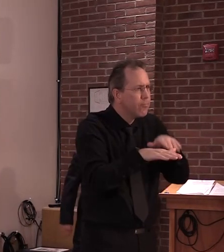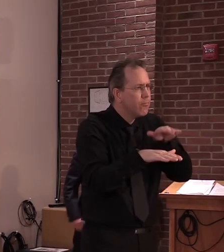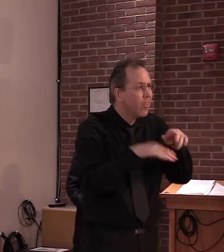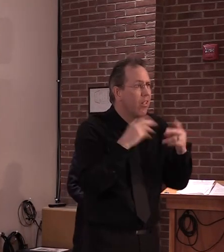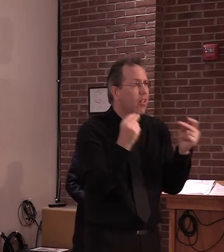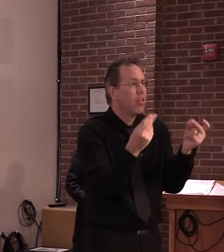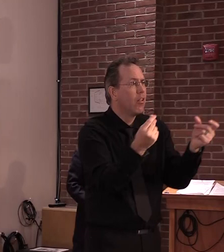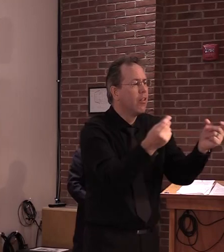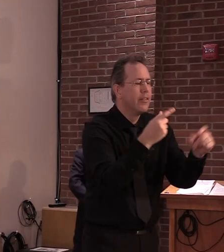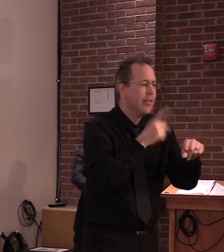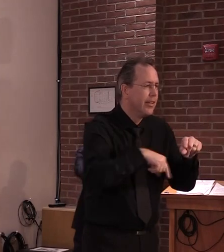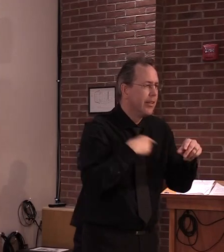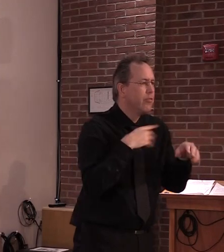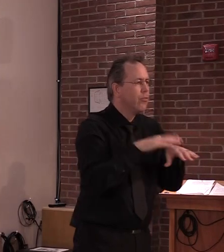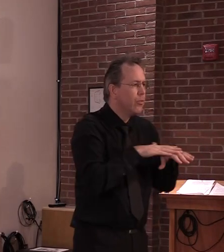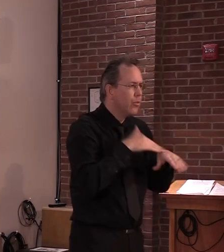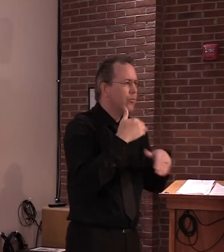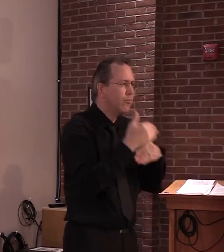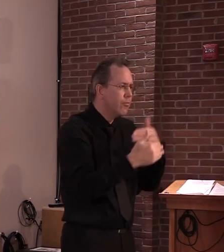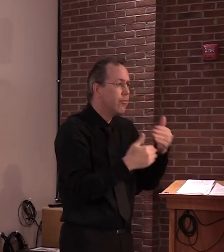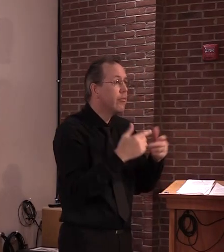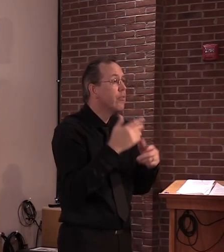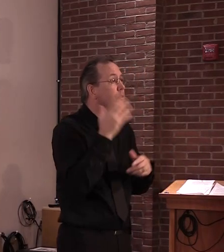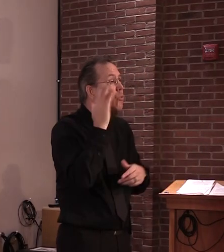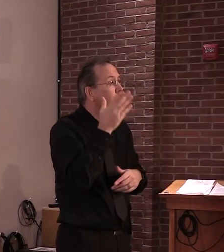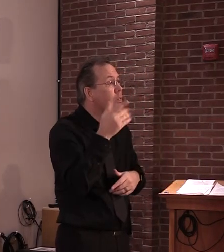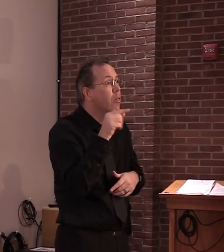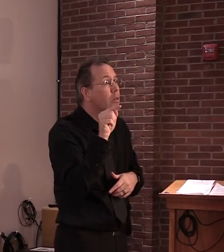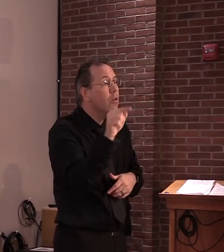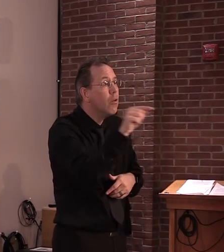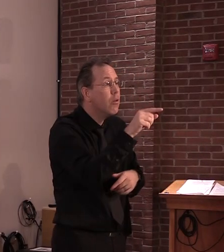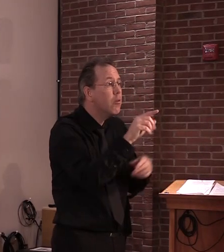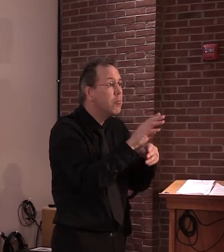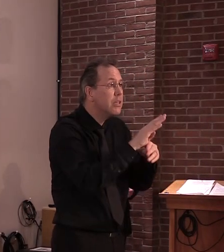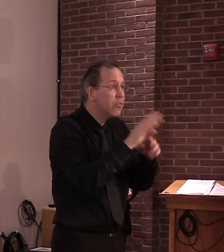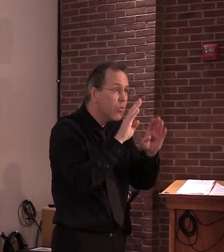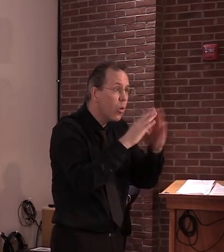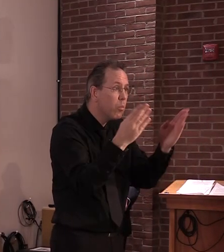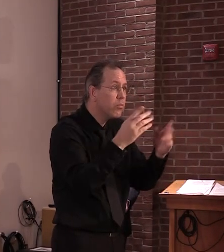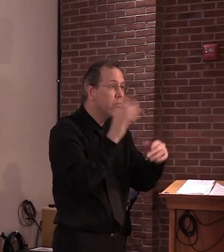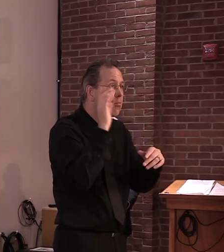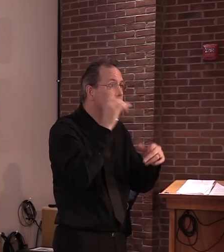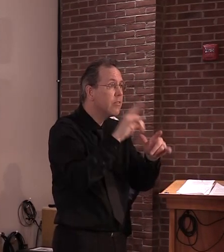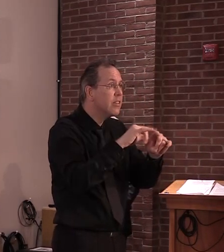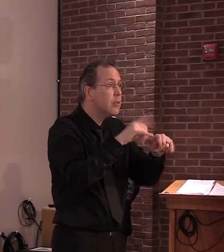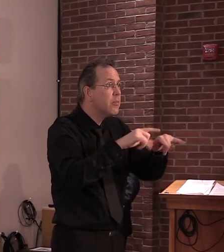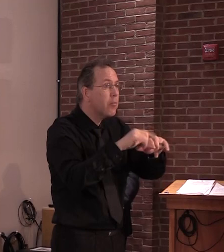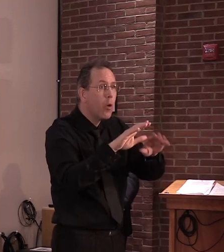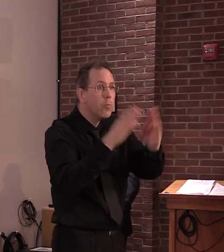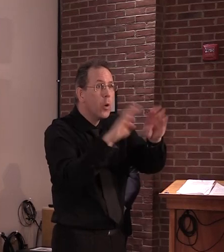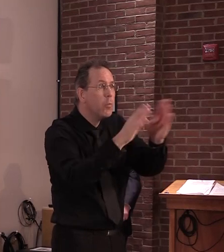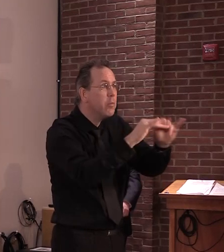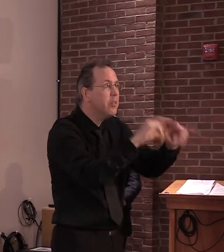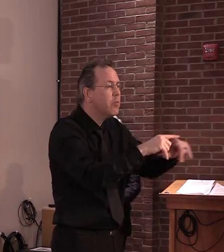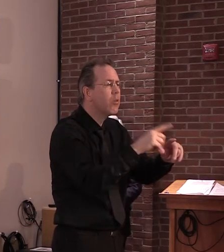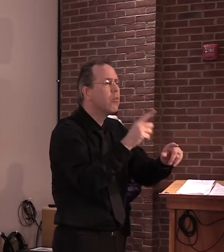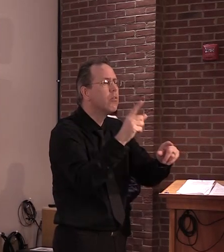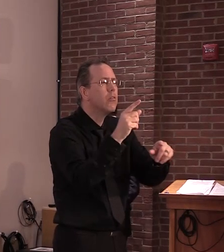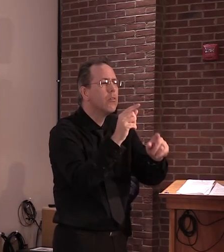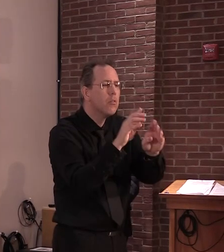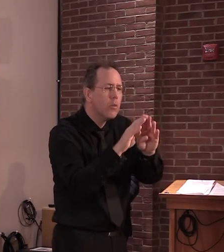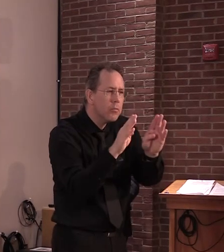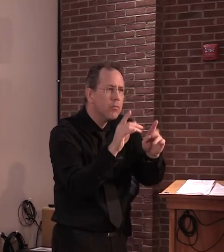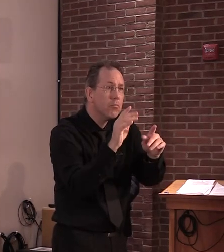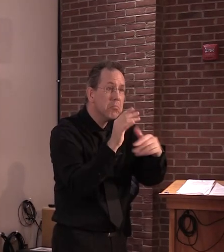would be encouraged to open in the early phases. But we do recognize that this one's a really tricky one. Um, we're getting